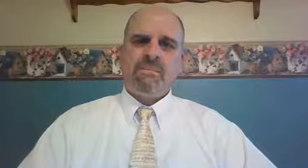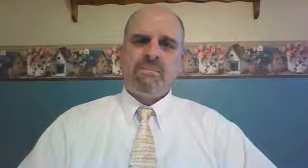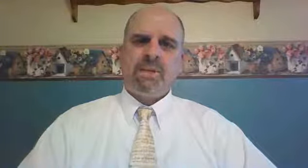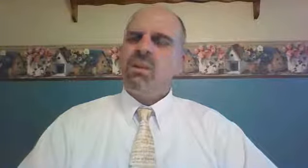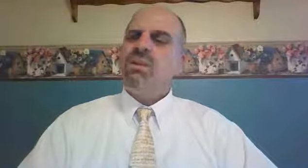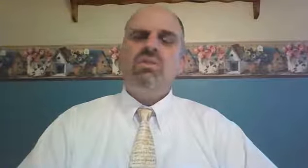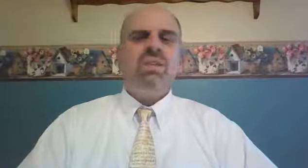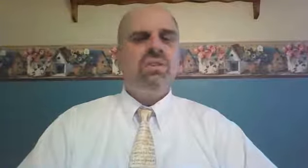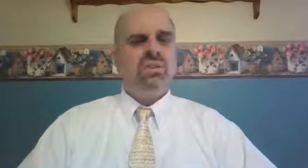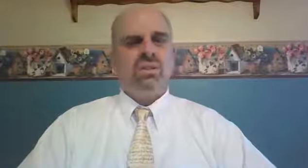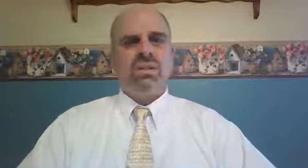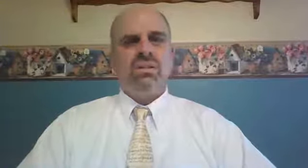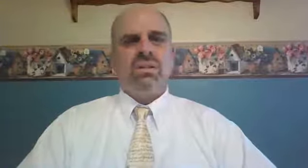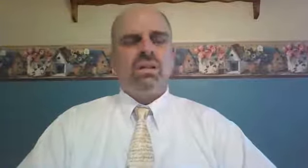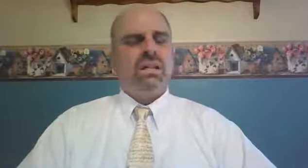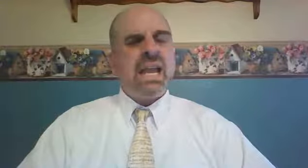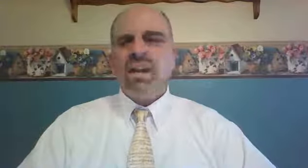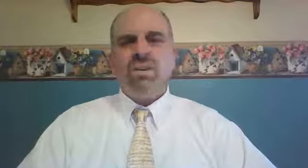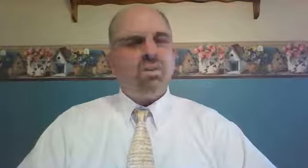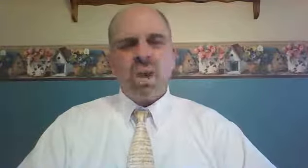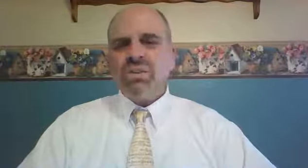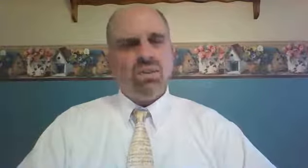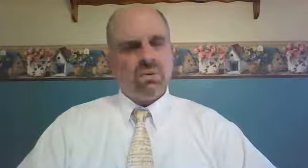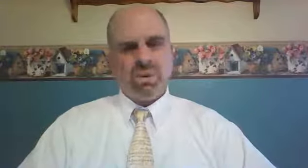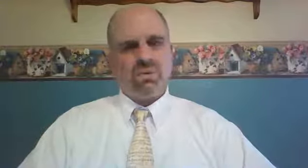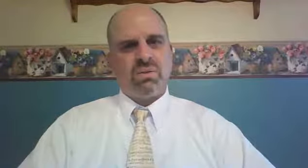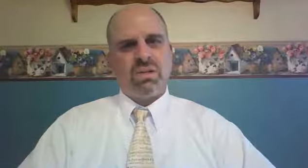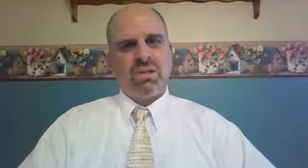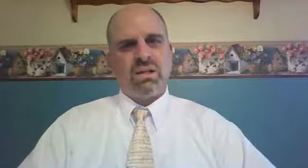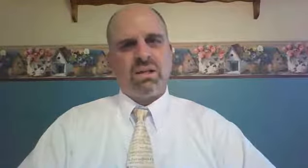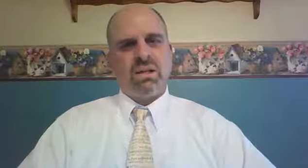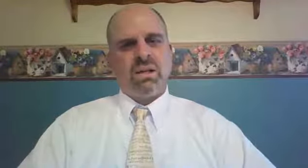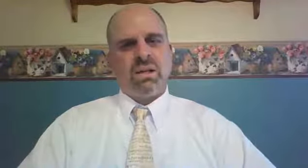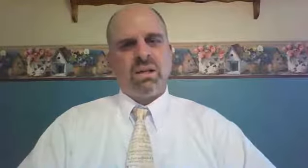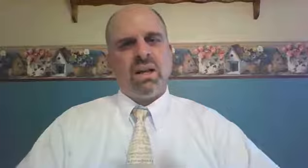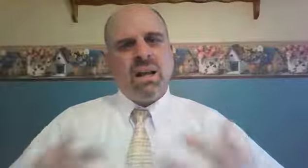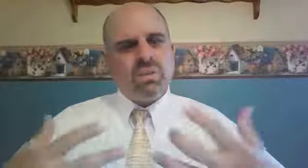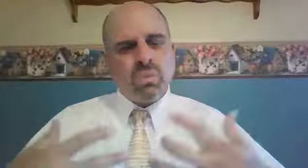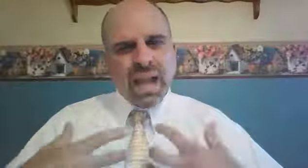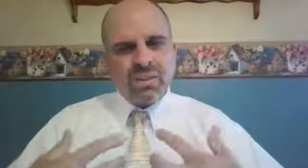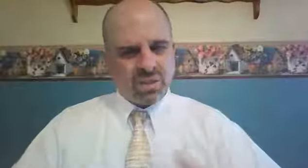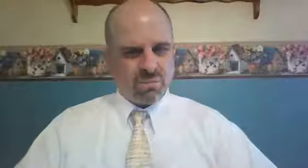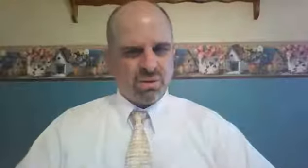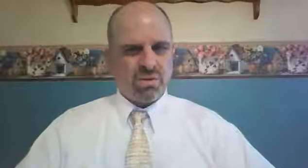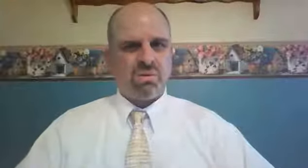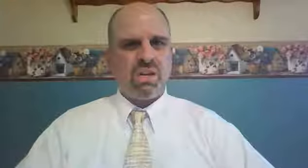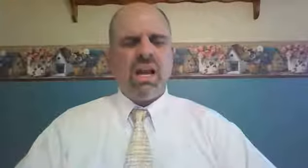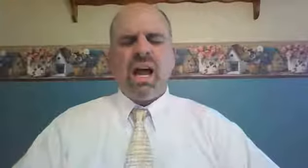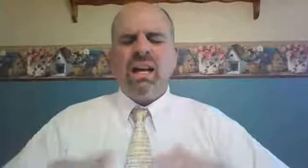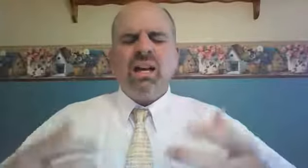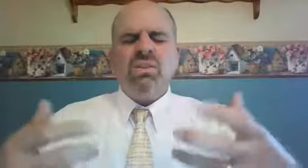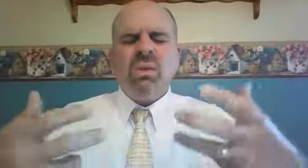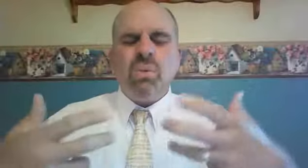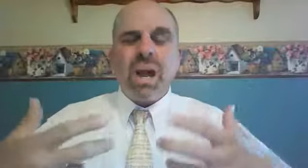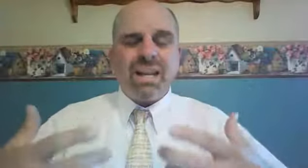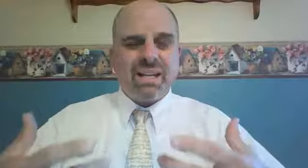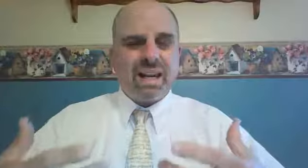Because Jesus can't rescue us unless we ask him to. Unless we recognize